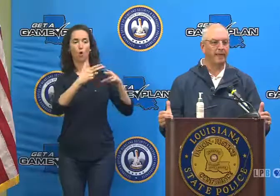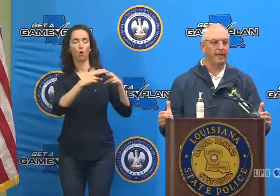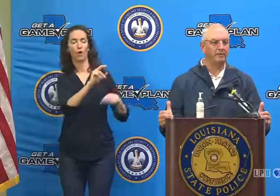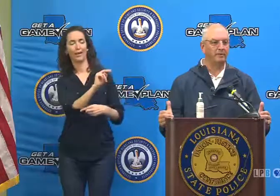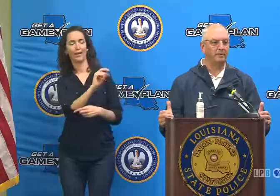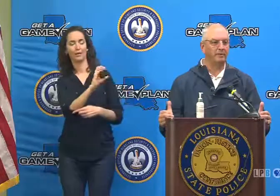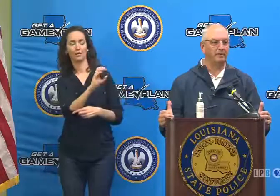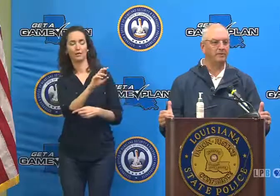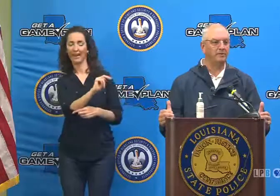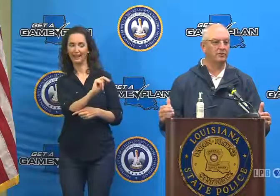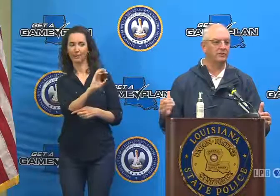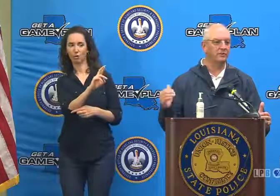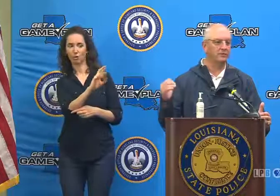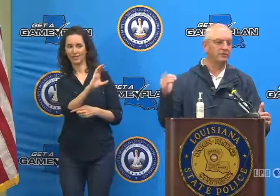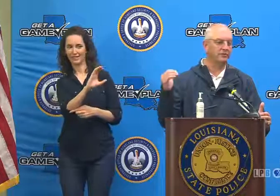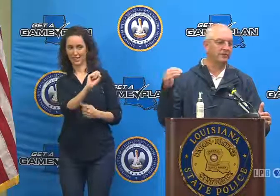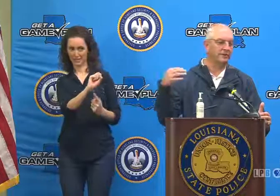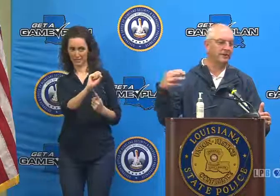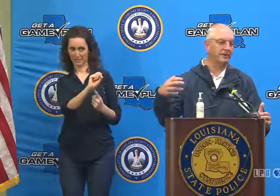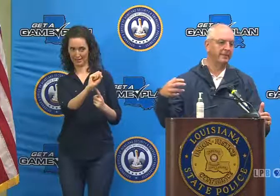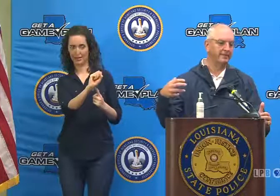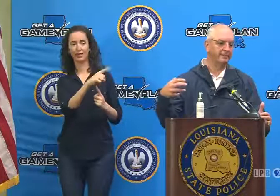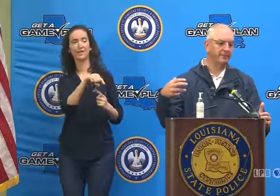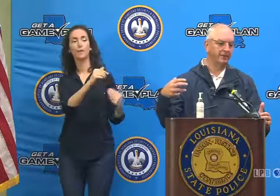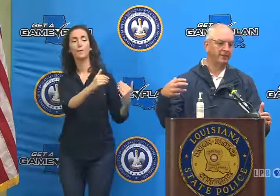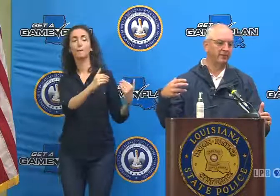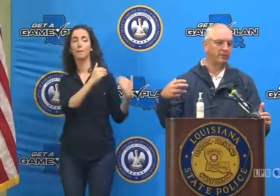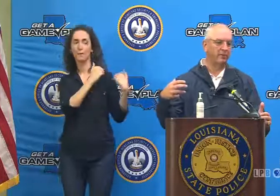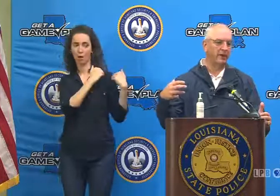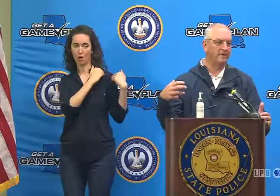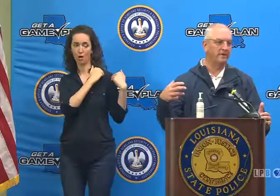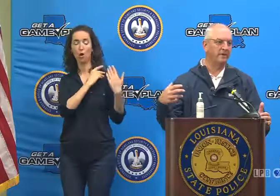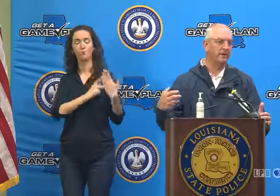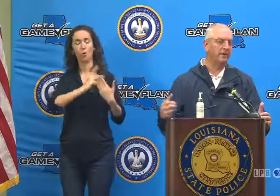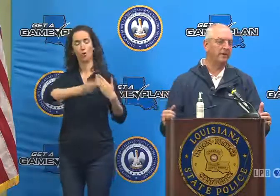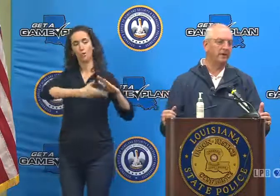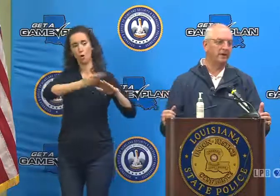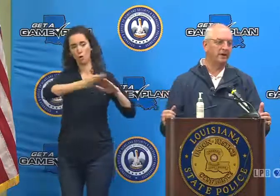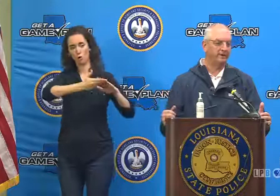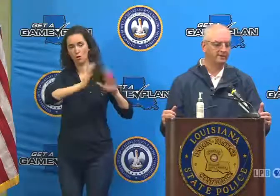would be tasked to run the program,